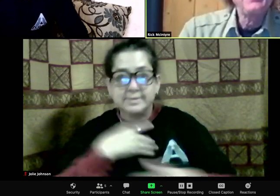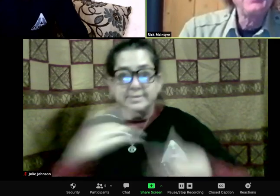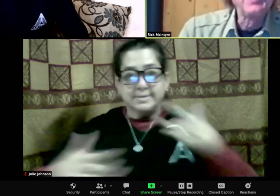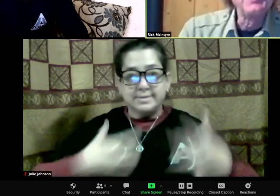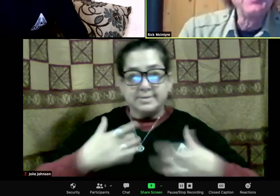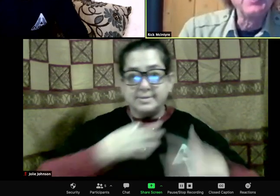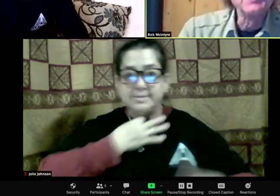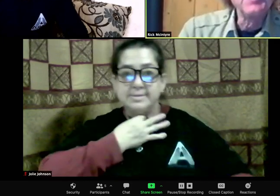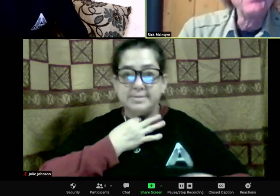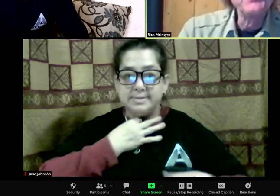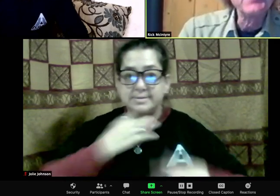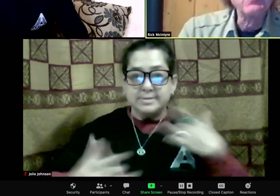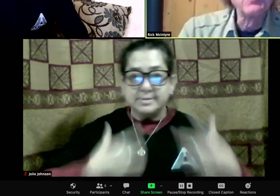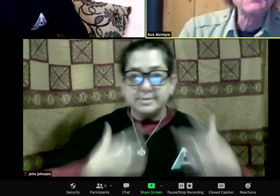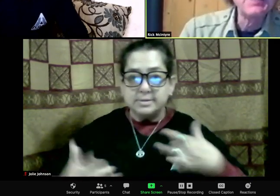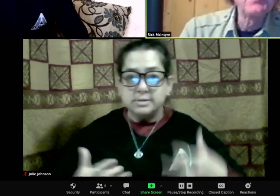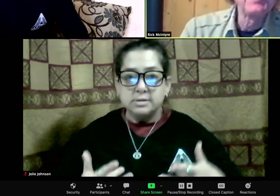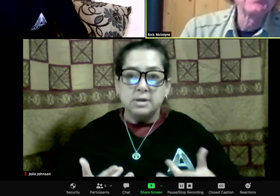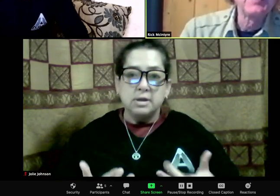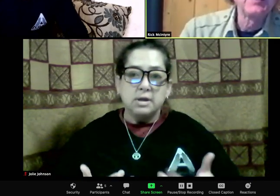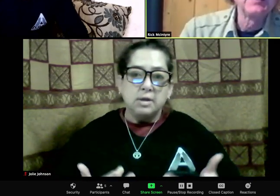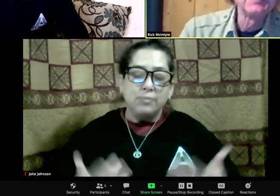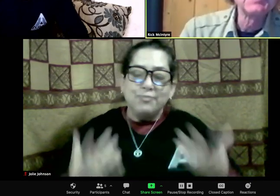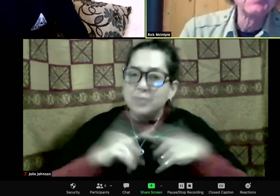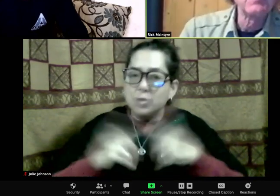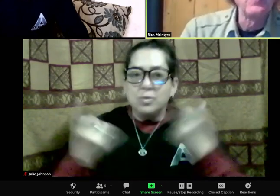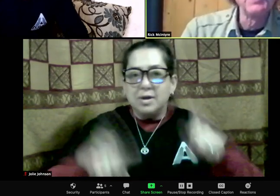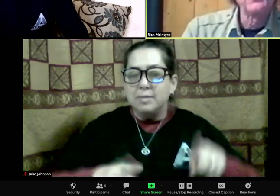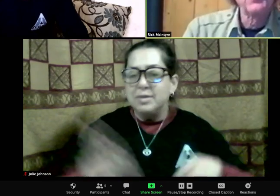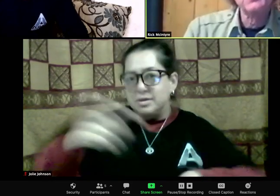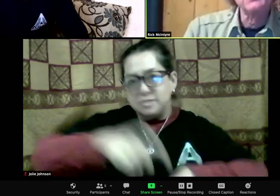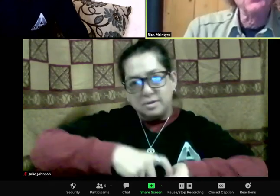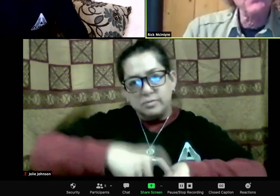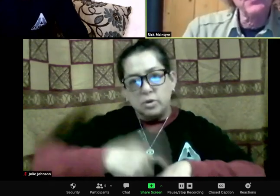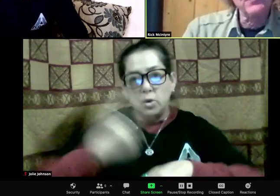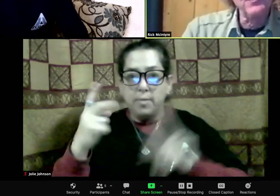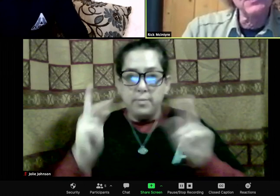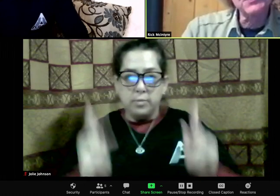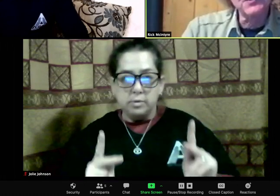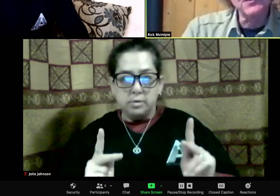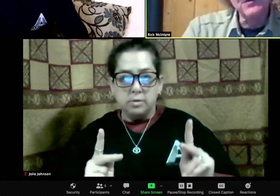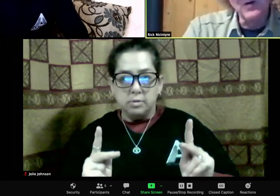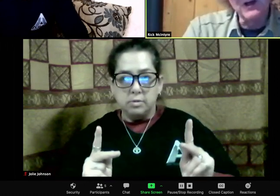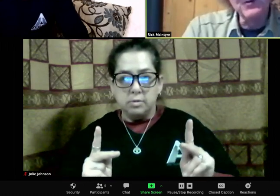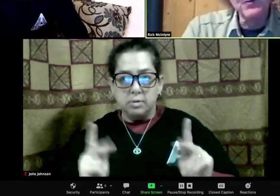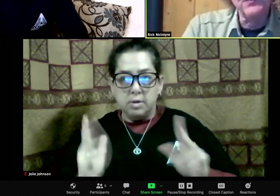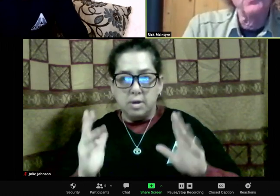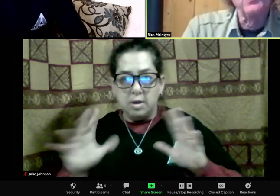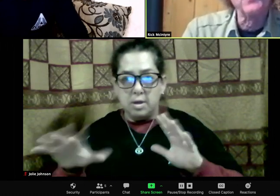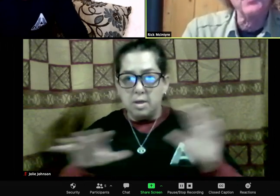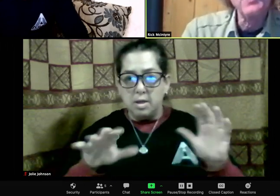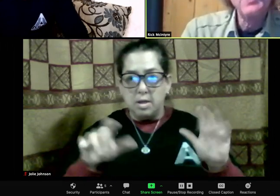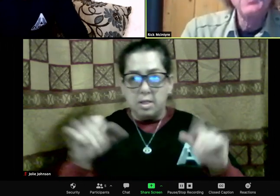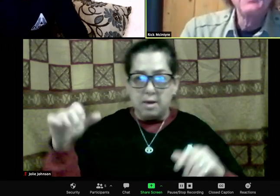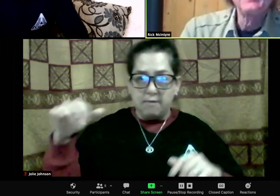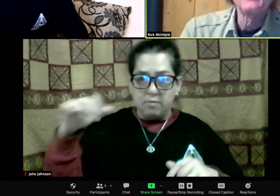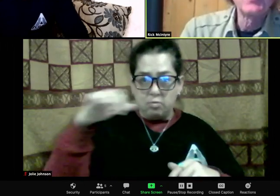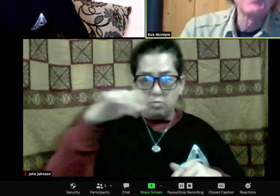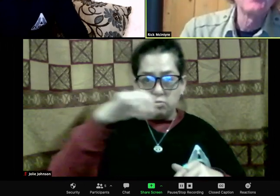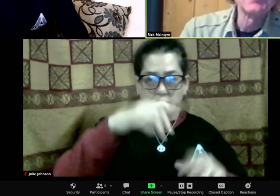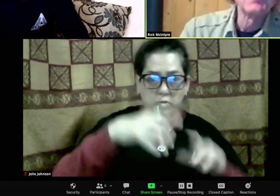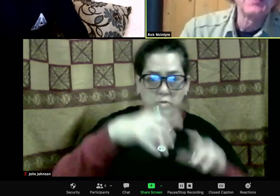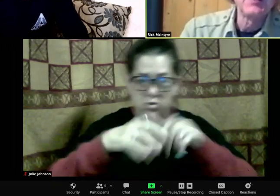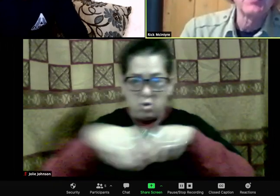like I was explaining myself, to be far enough away so that you're not influencing their behavior, you're not changing your behavior.